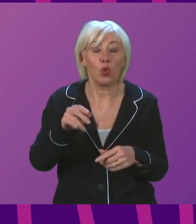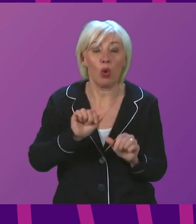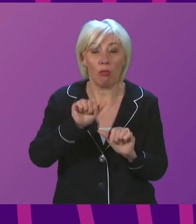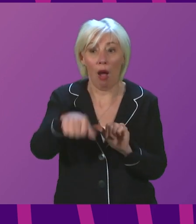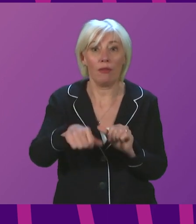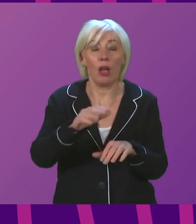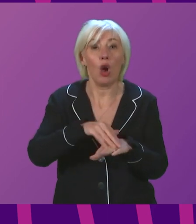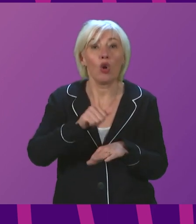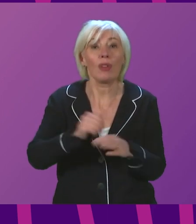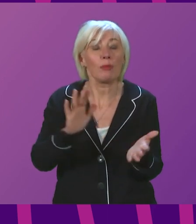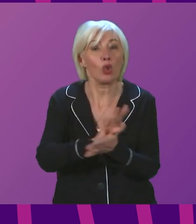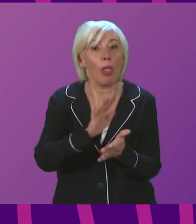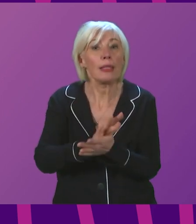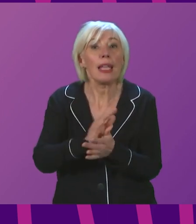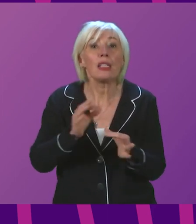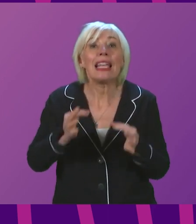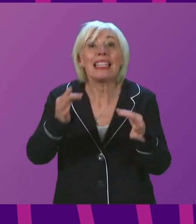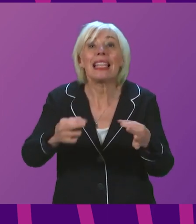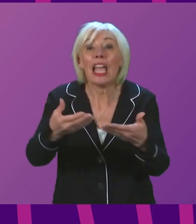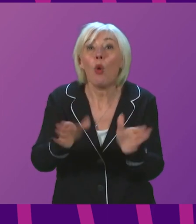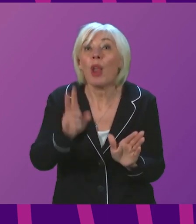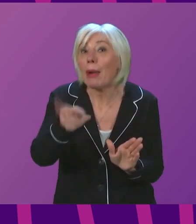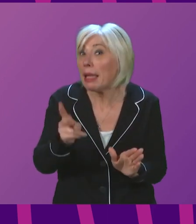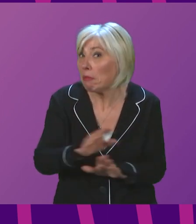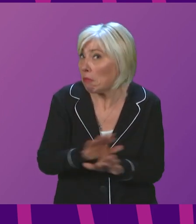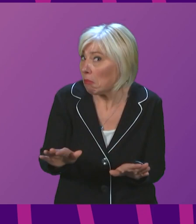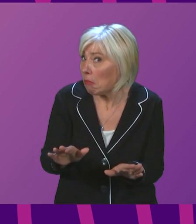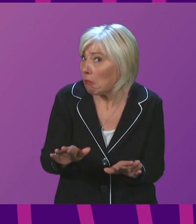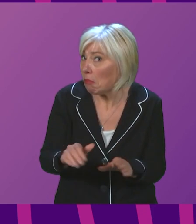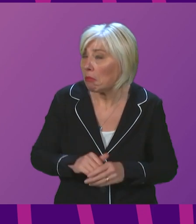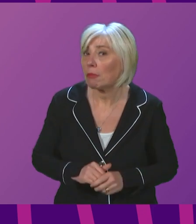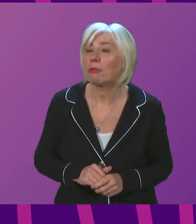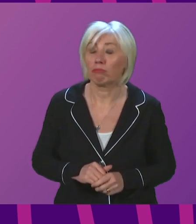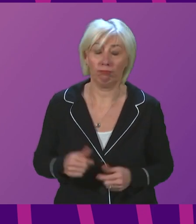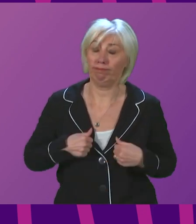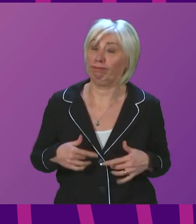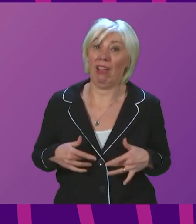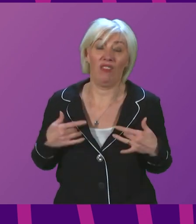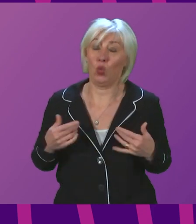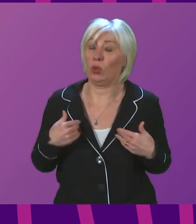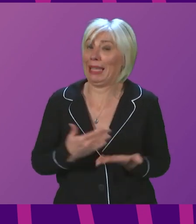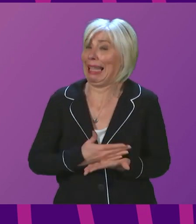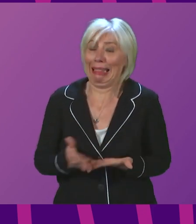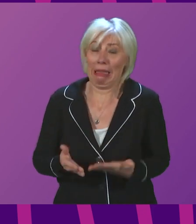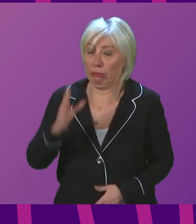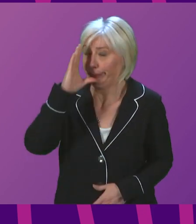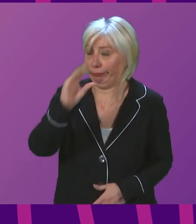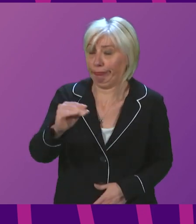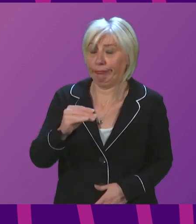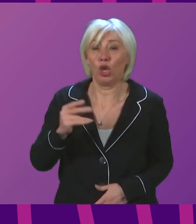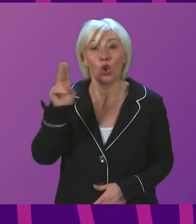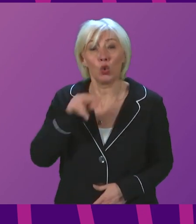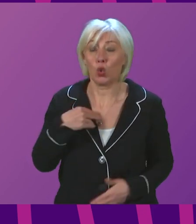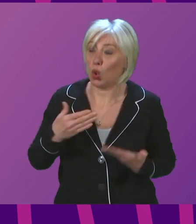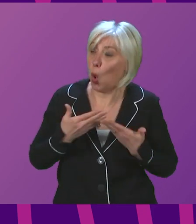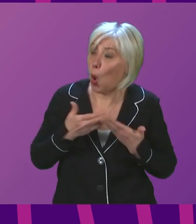the Christmas and New Year break? The First Minister. The I think I have made my views very clear on that. I want schools to